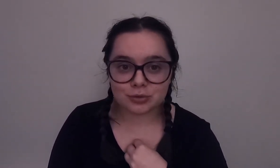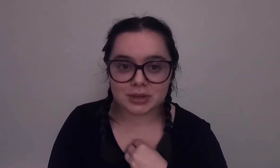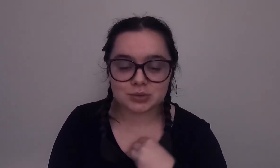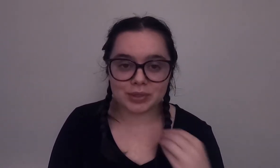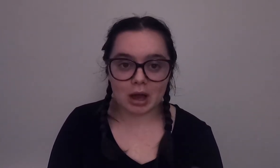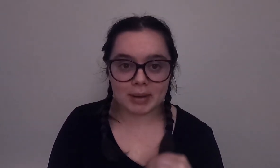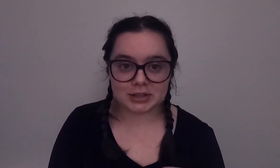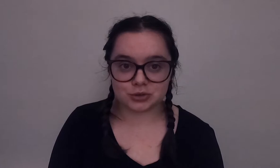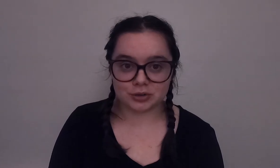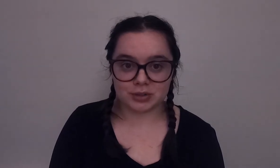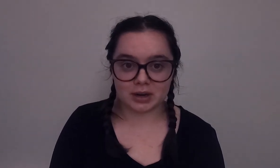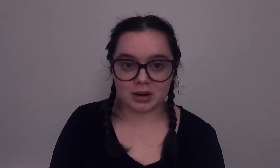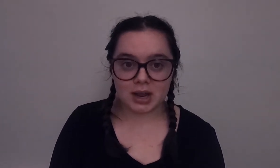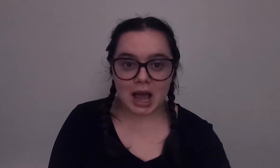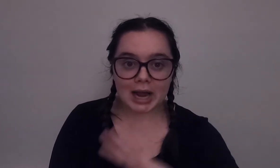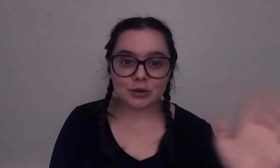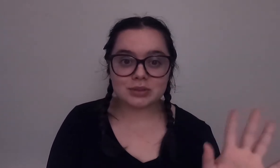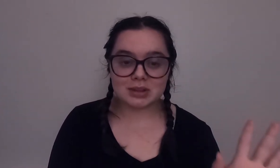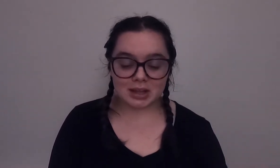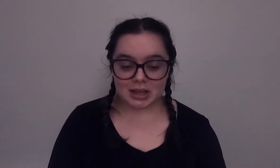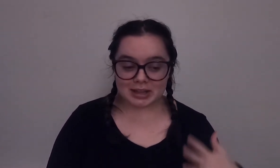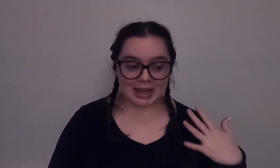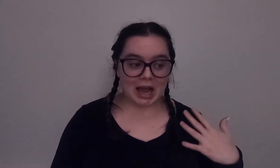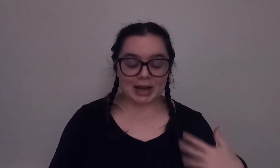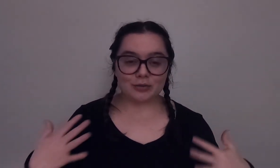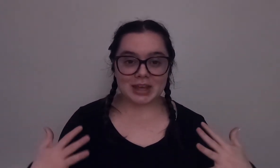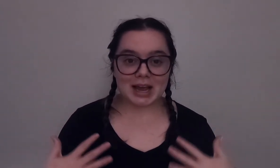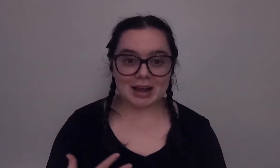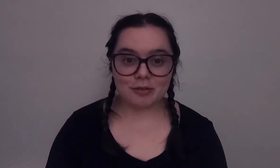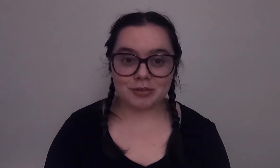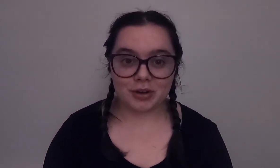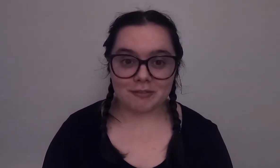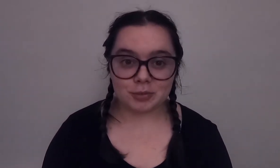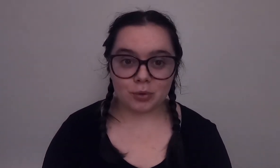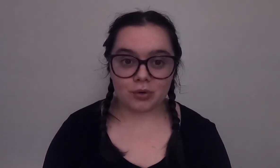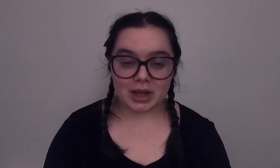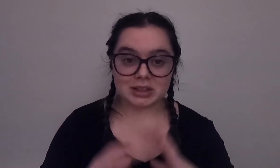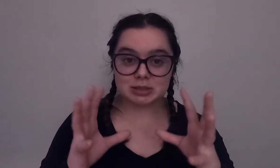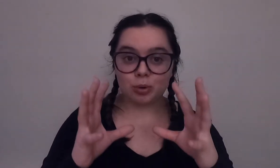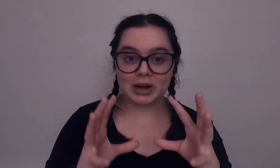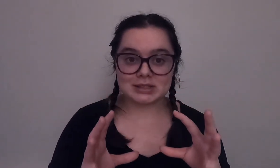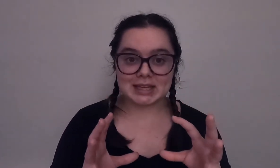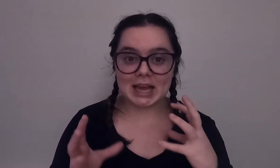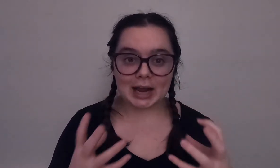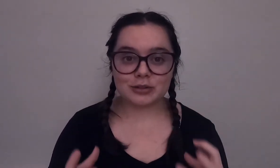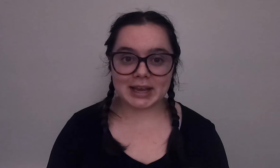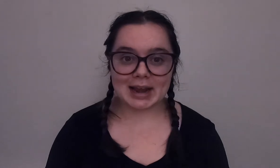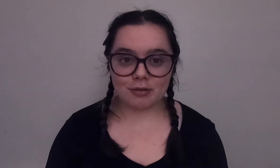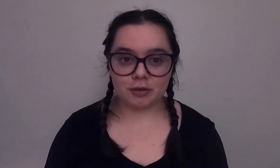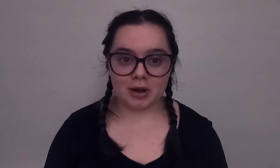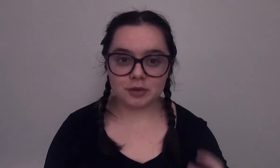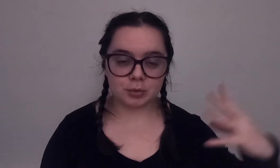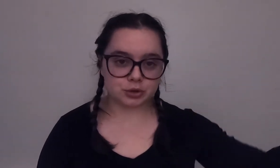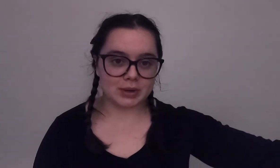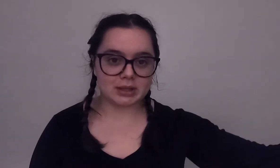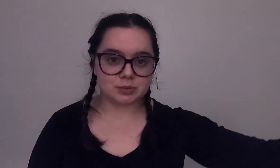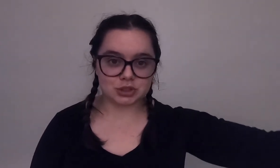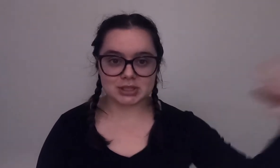do this without my instructor there I don't like I don't think I'd ever feel comfortable at this point I was thinking I don't think I'd ever feel comfortable doing this with just